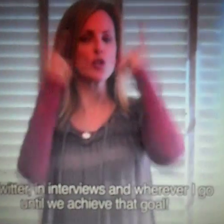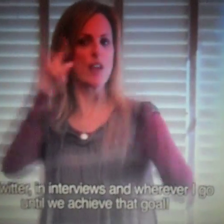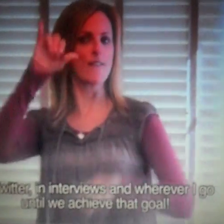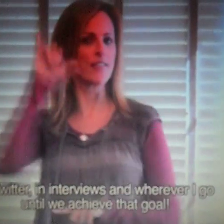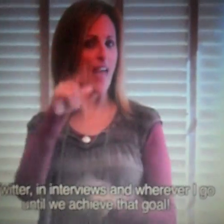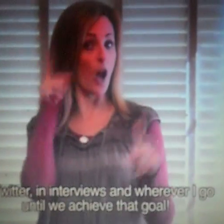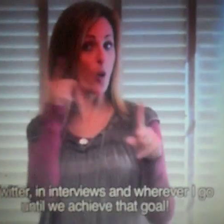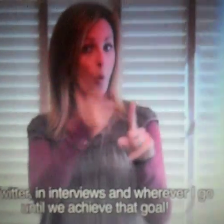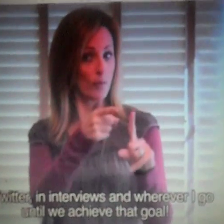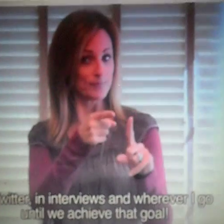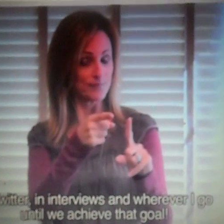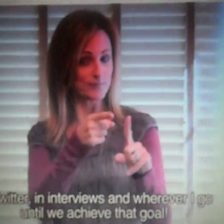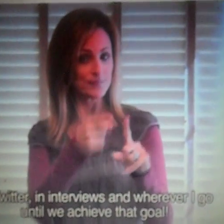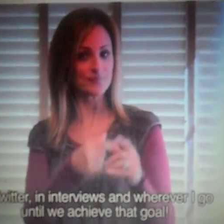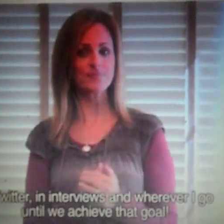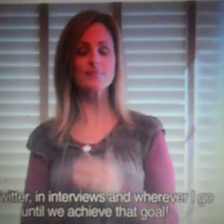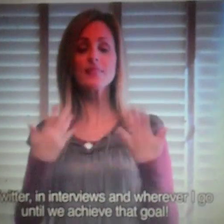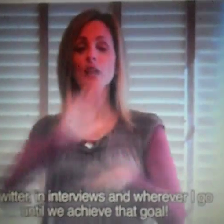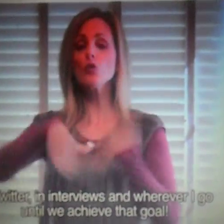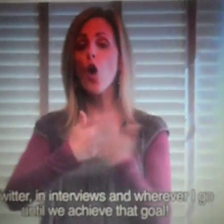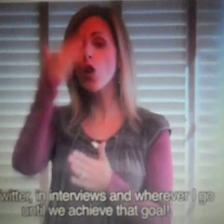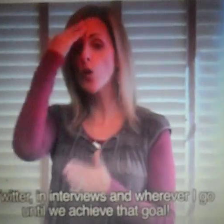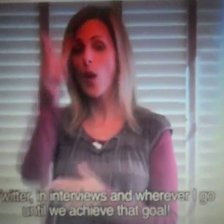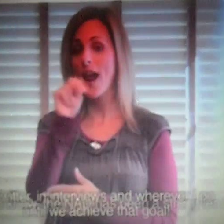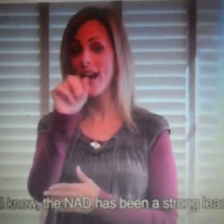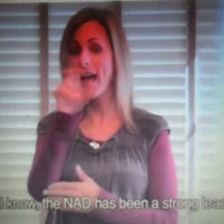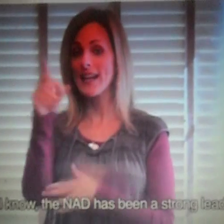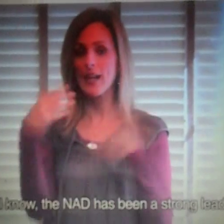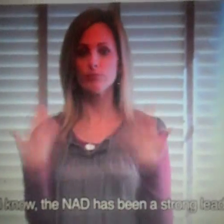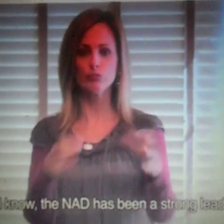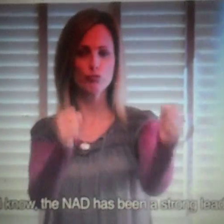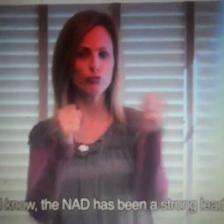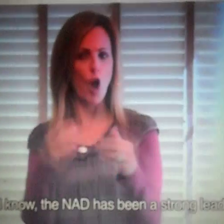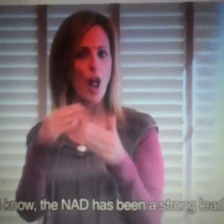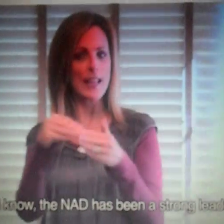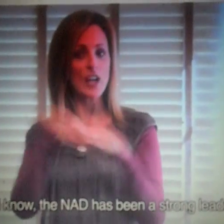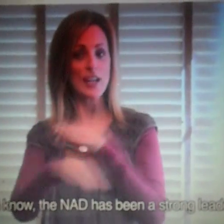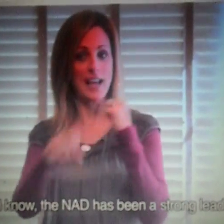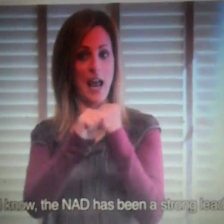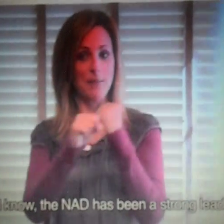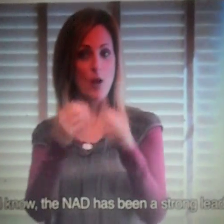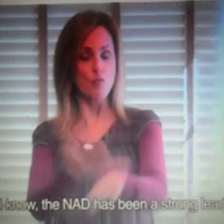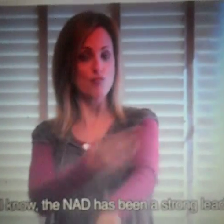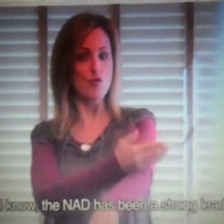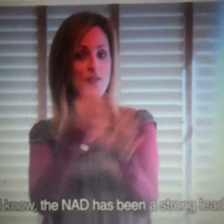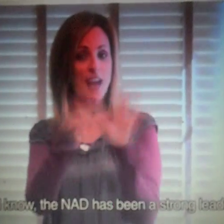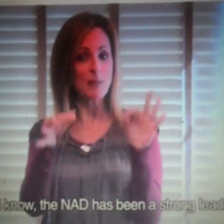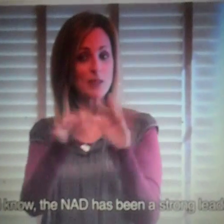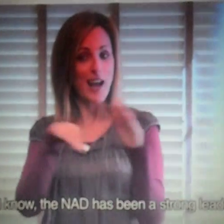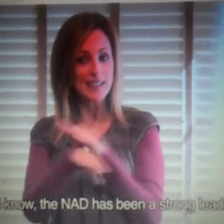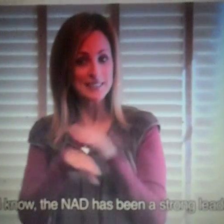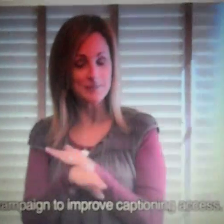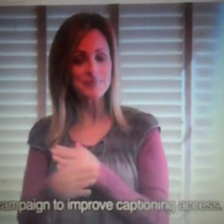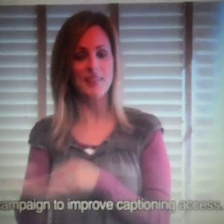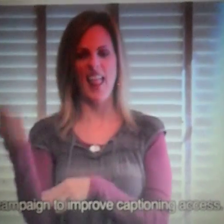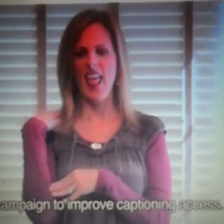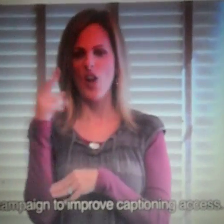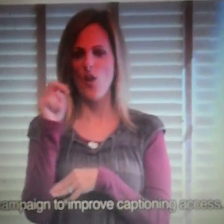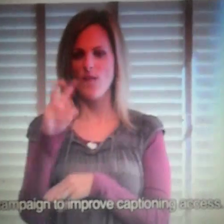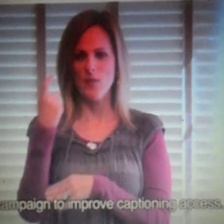go. And I will do that until we achieve our goal. As you all know, the NAD has been a strong leader in the campaign to improve